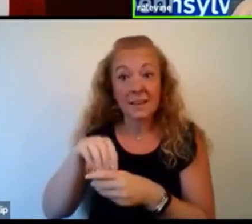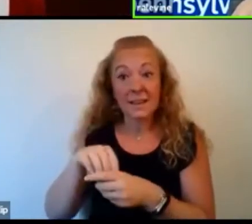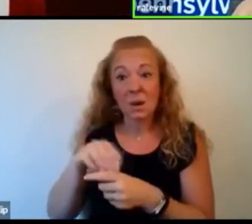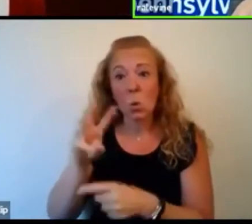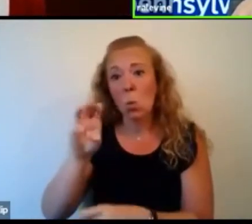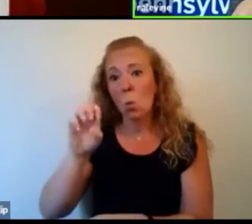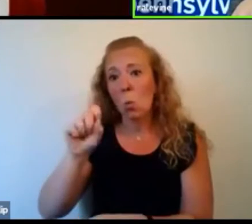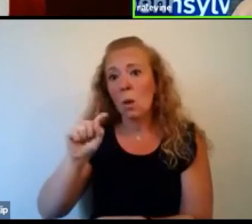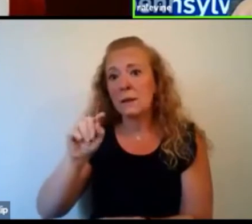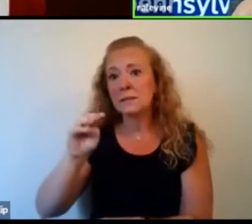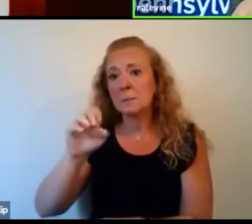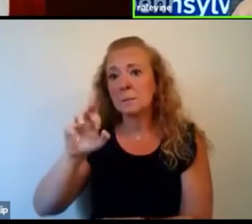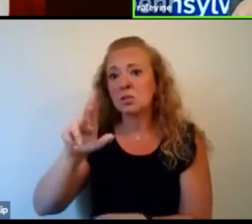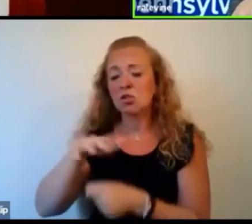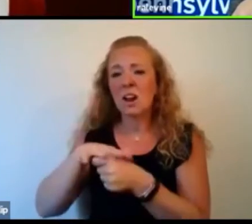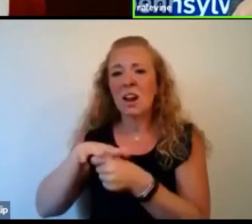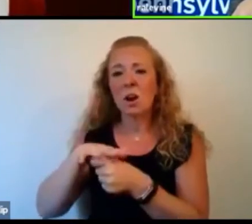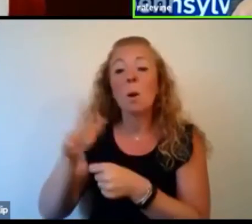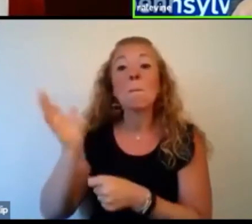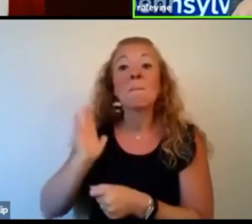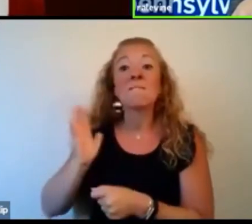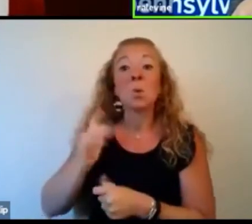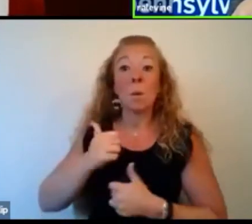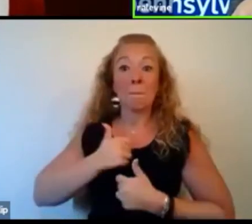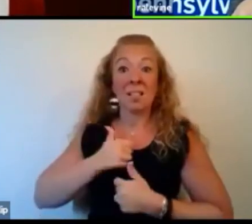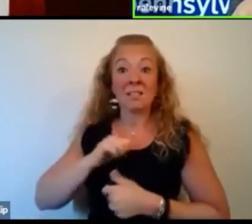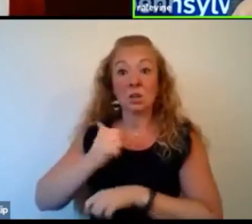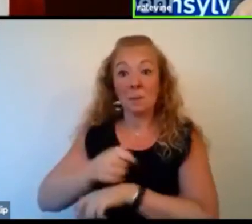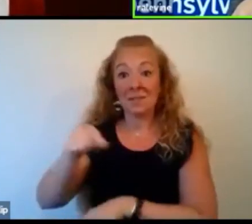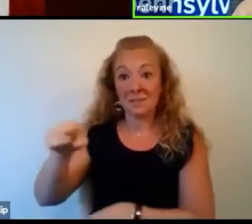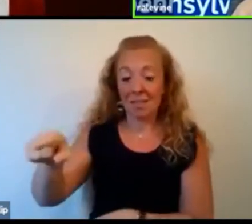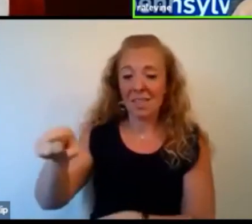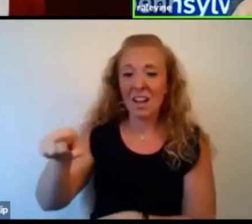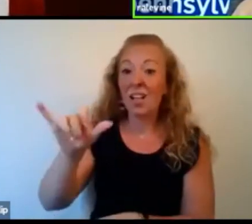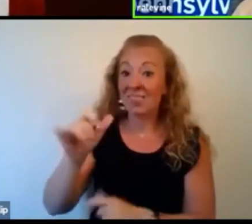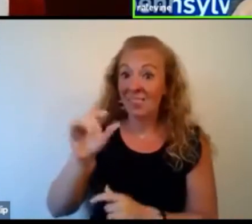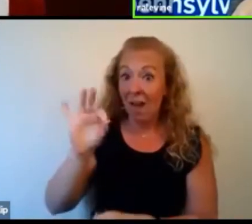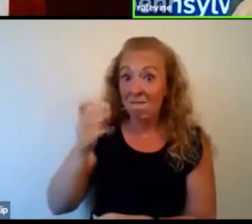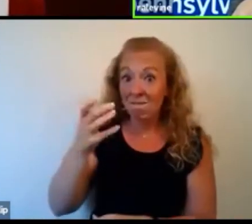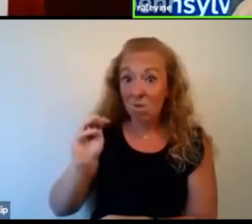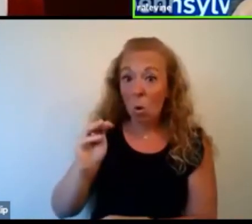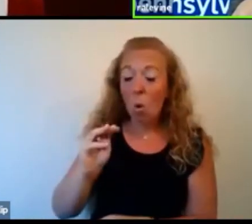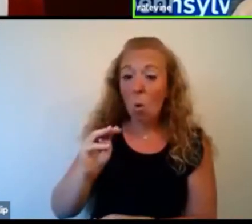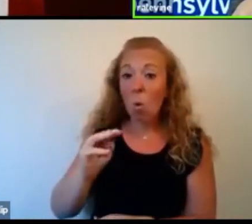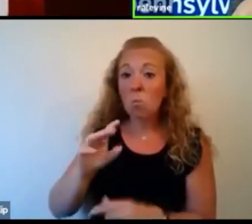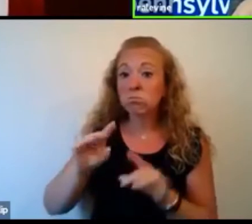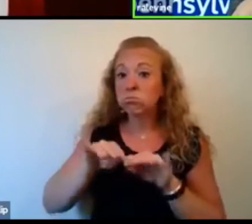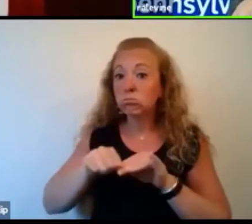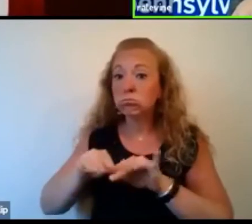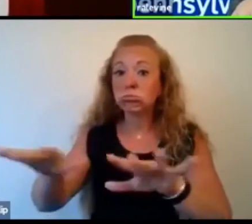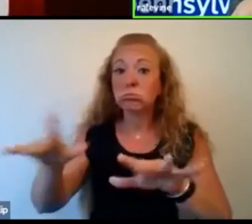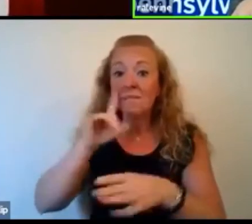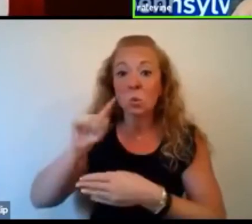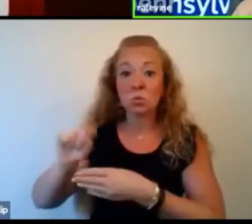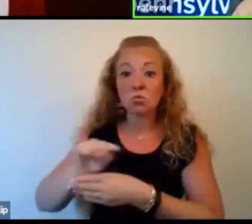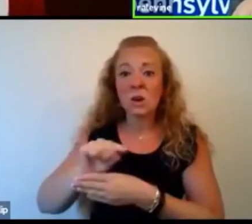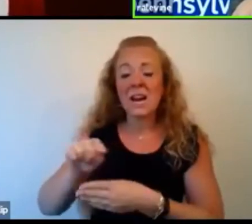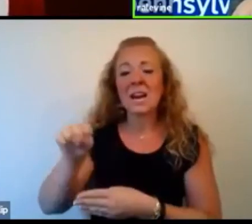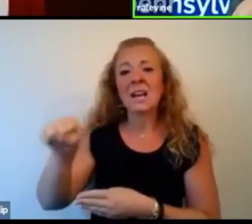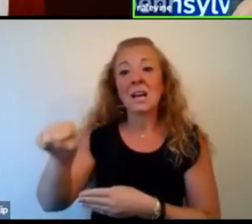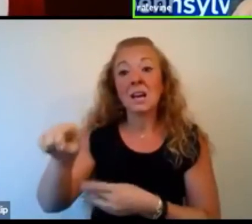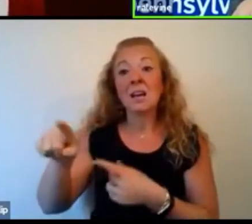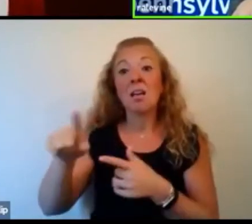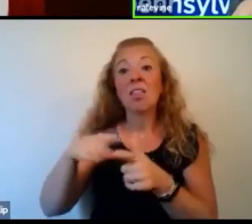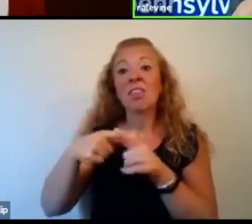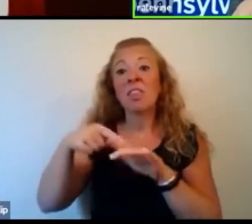about previous military bases and the firefighting foam they used on those bases in their trainings that went into the